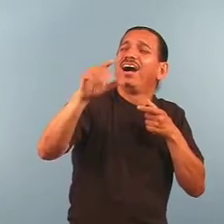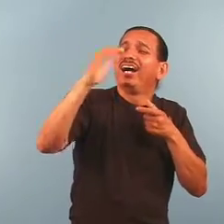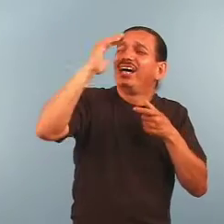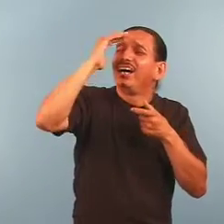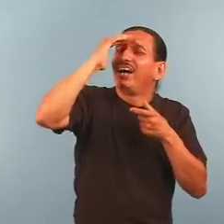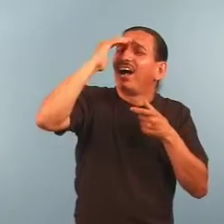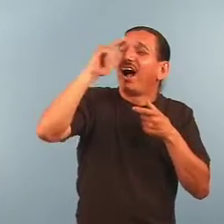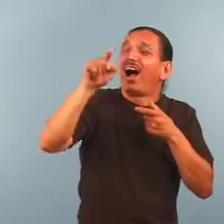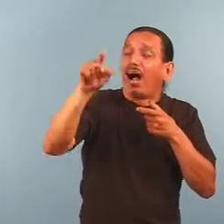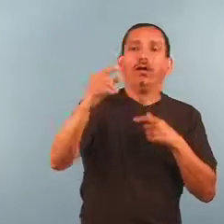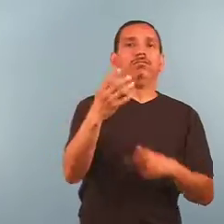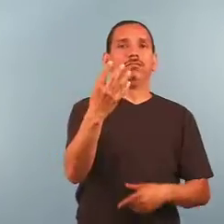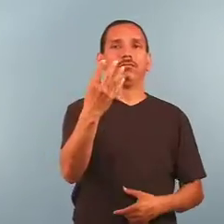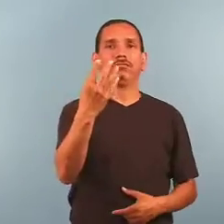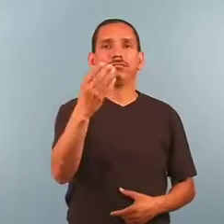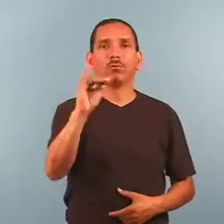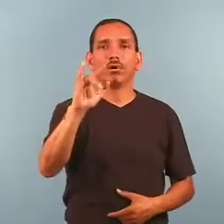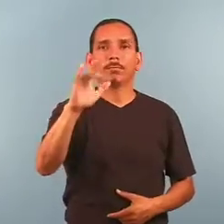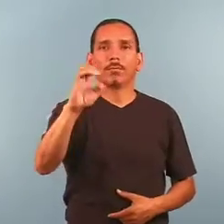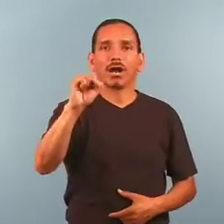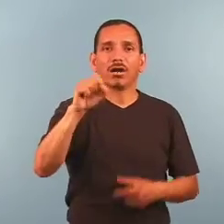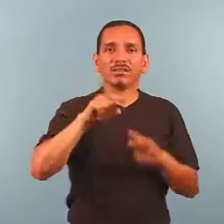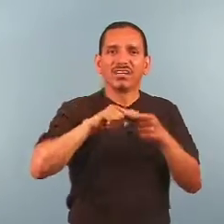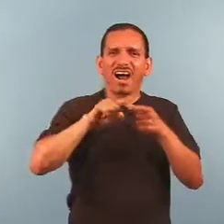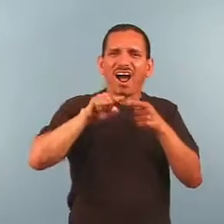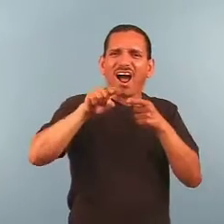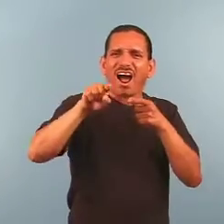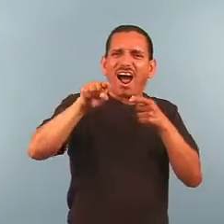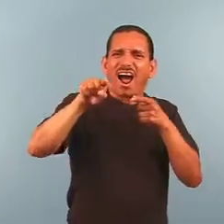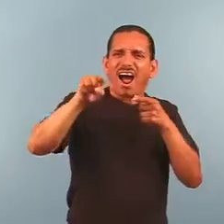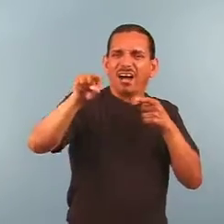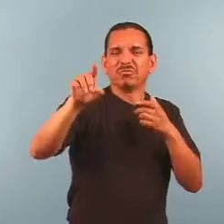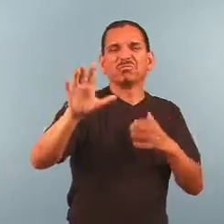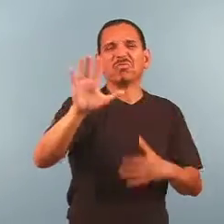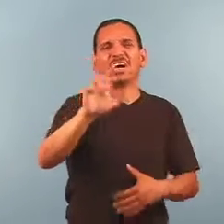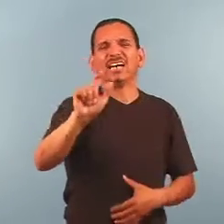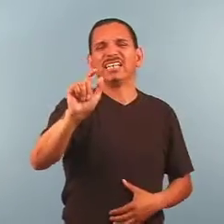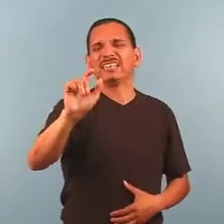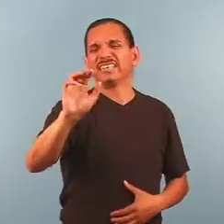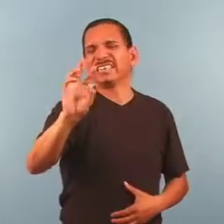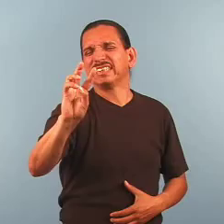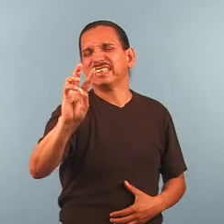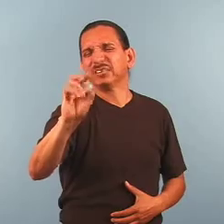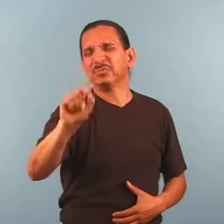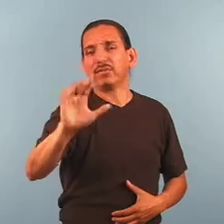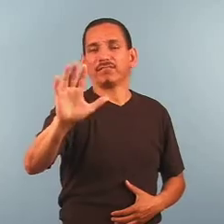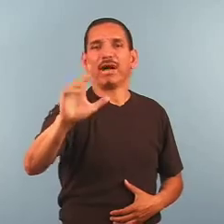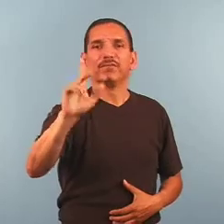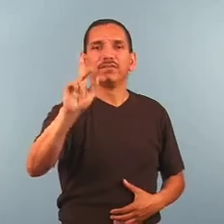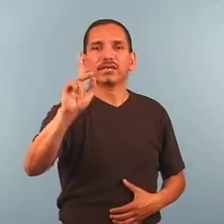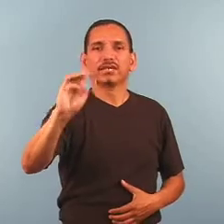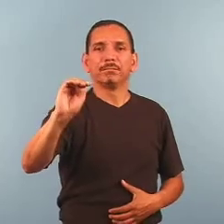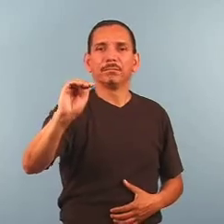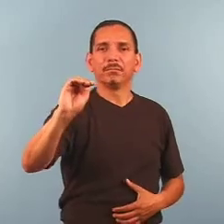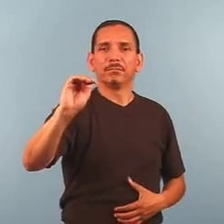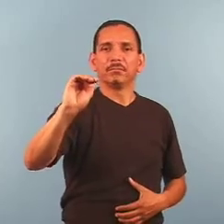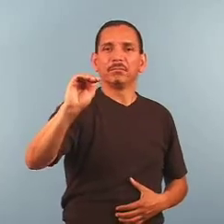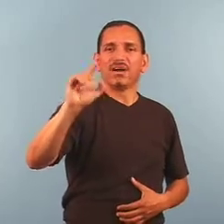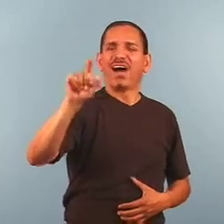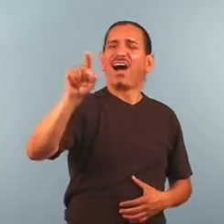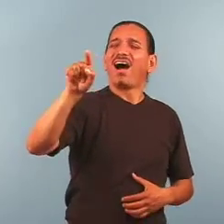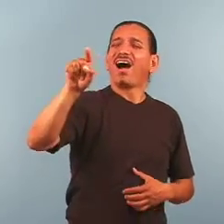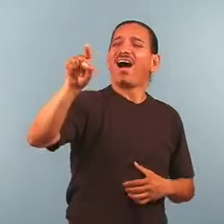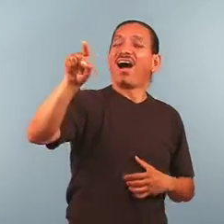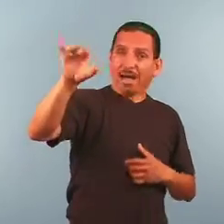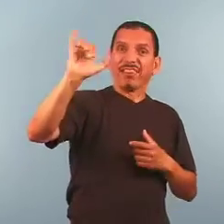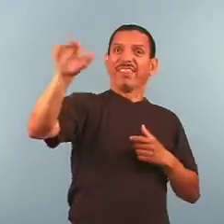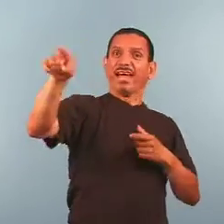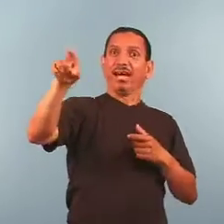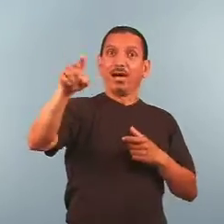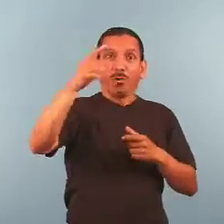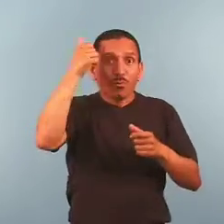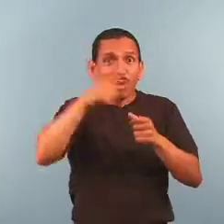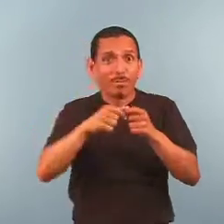4 miles or 6.5 kilometers 4